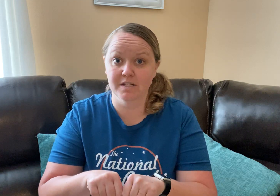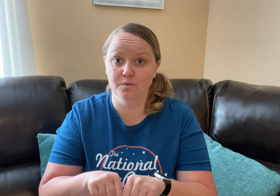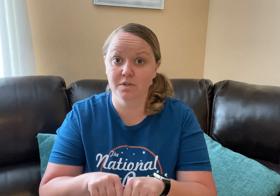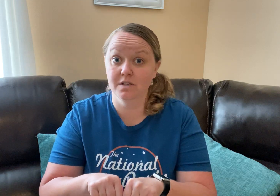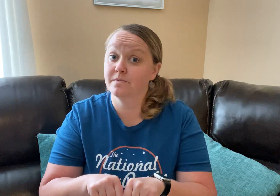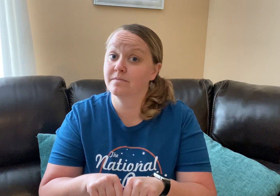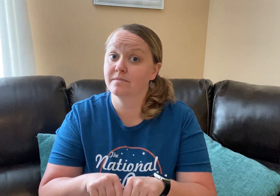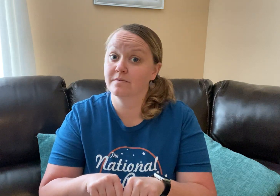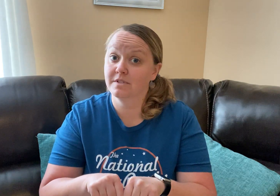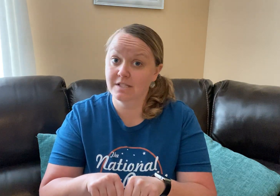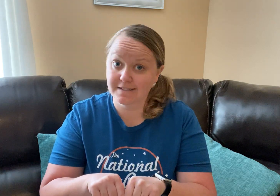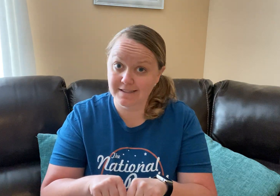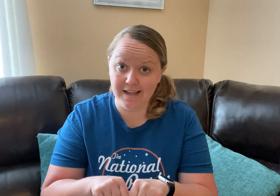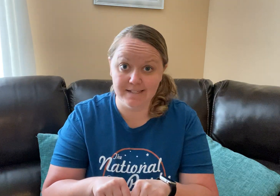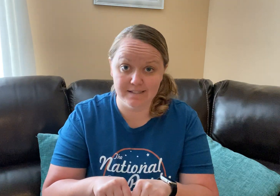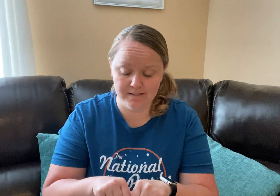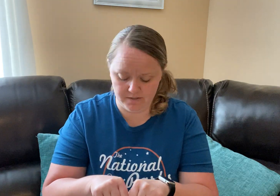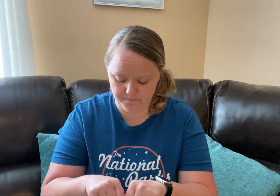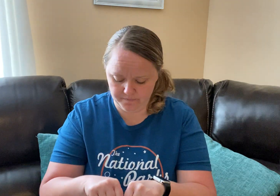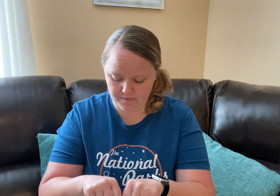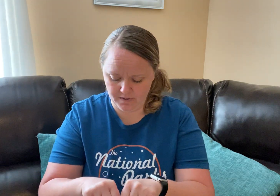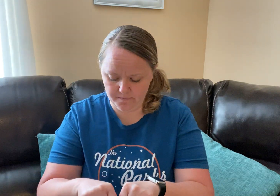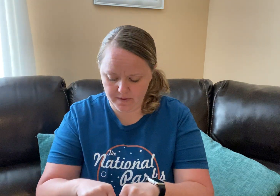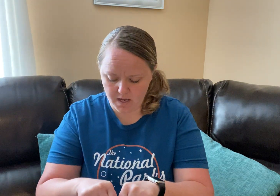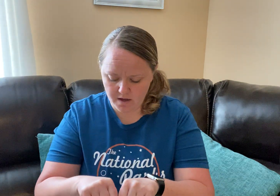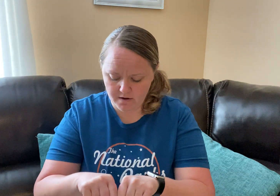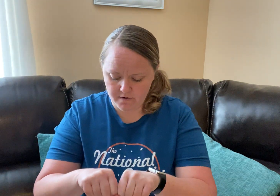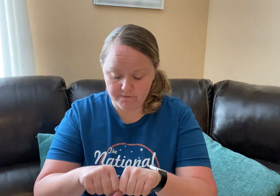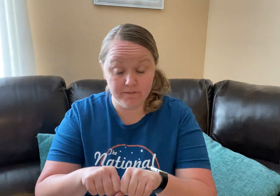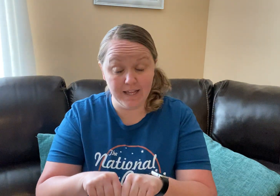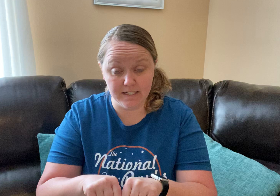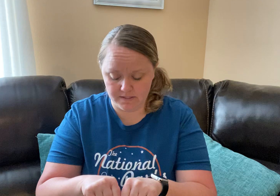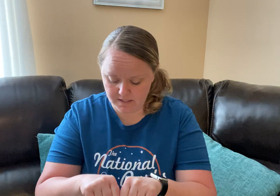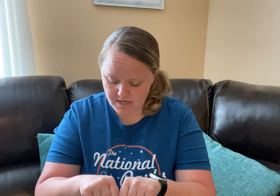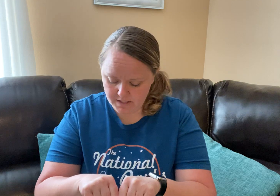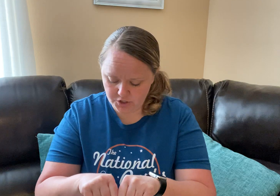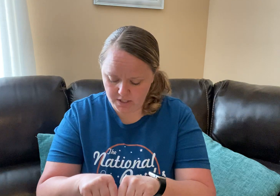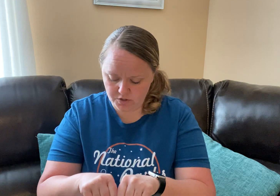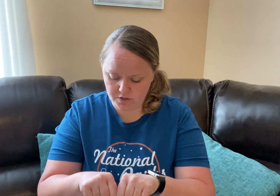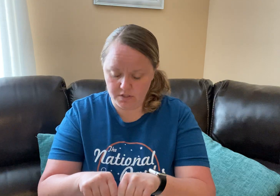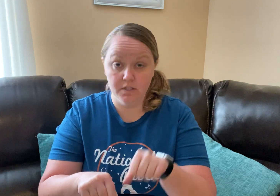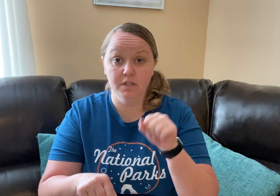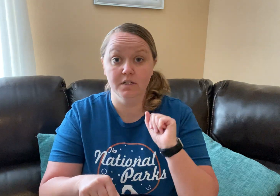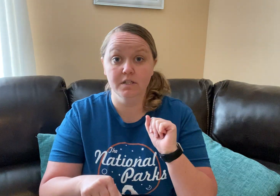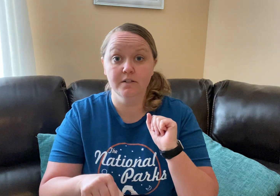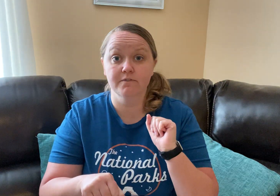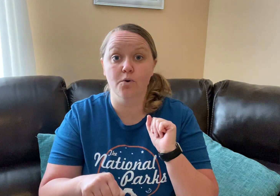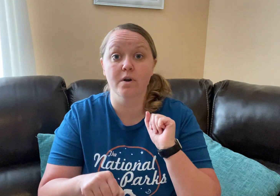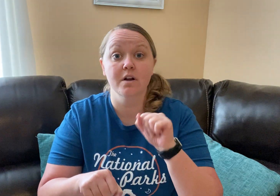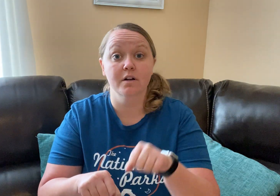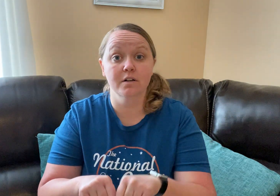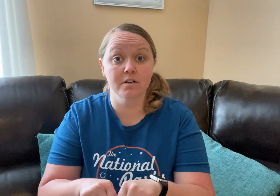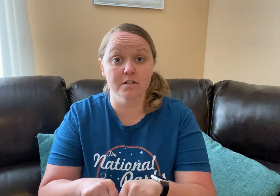makes the word slice. Flight, change the ul for ur.